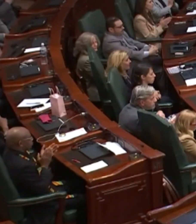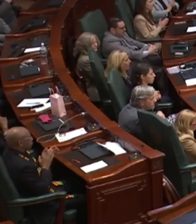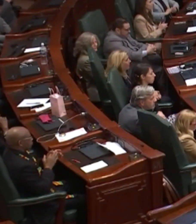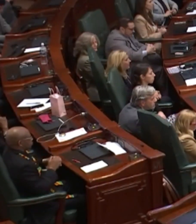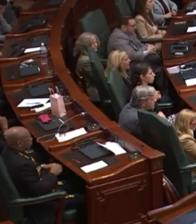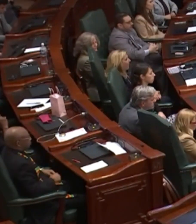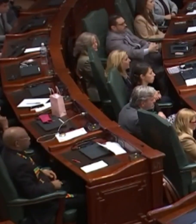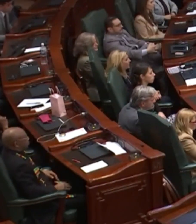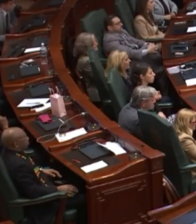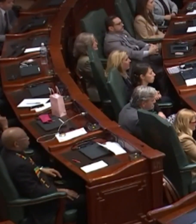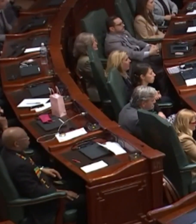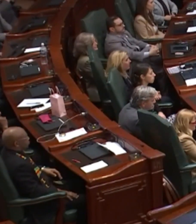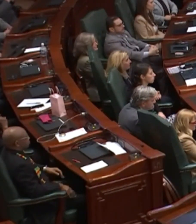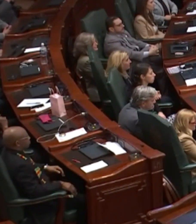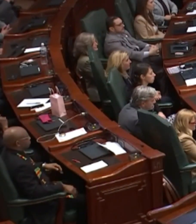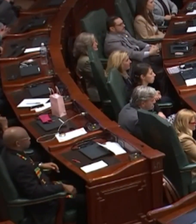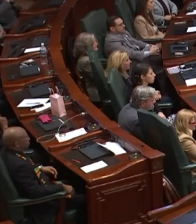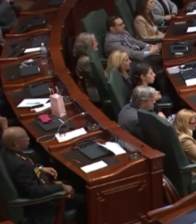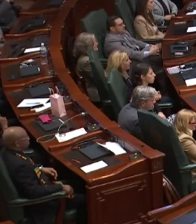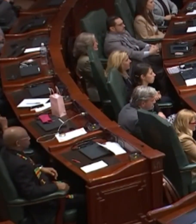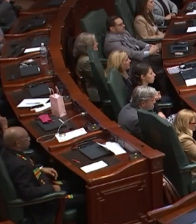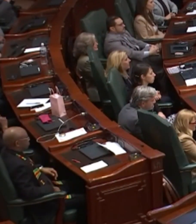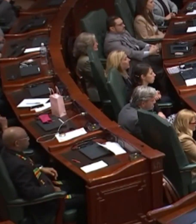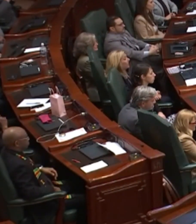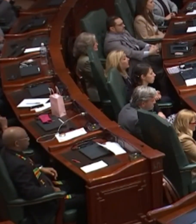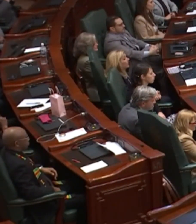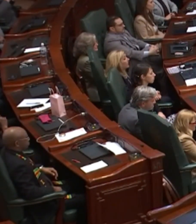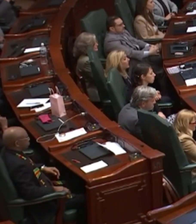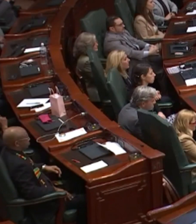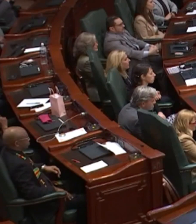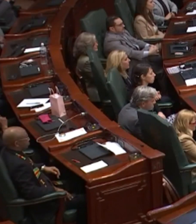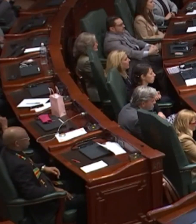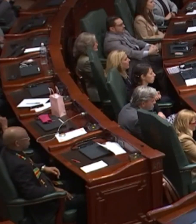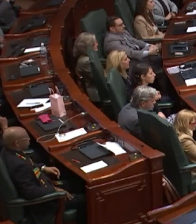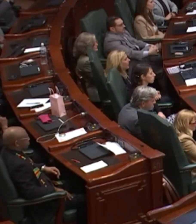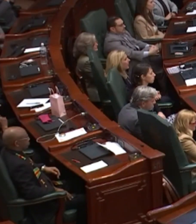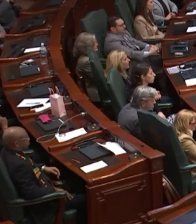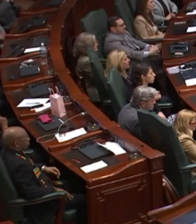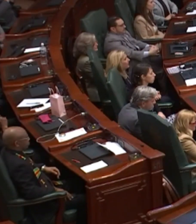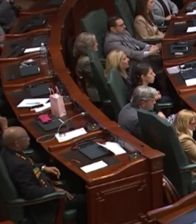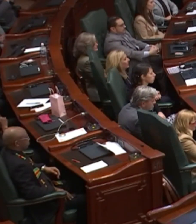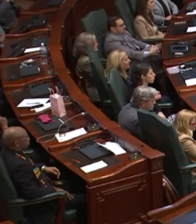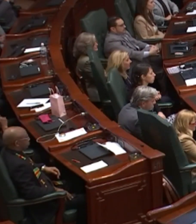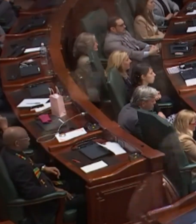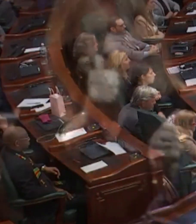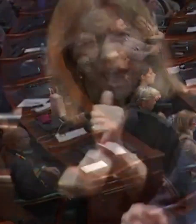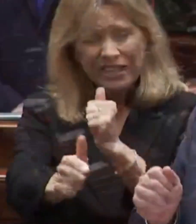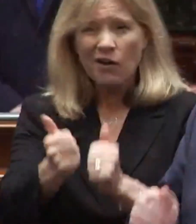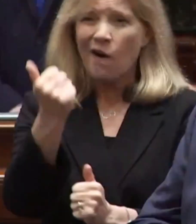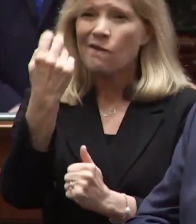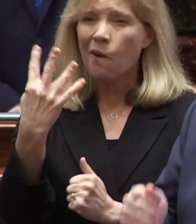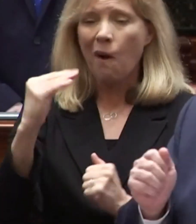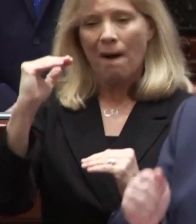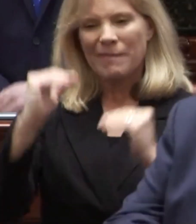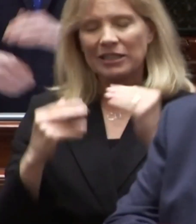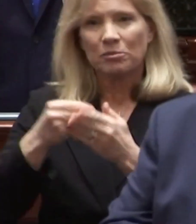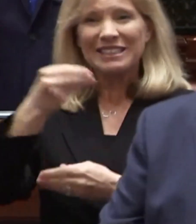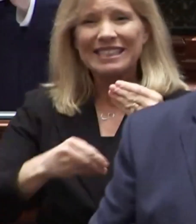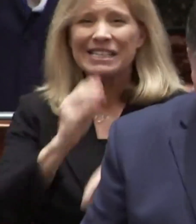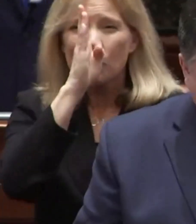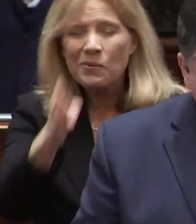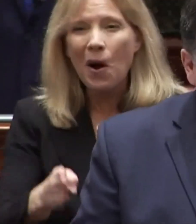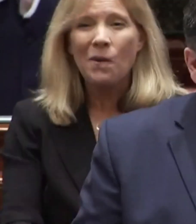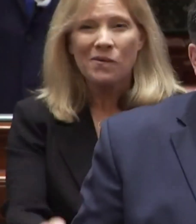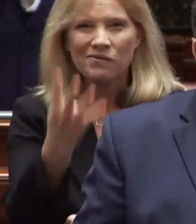What was once an Illinois that went years without a budget is now an Illinois that has passed four balanced budgets in a